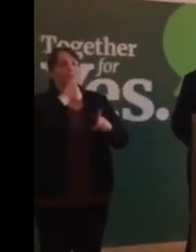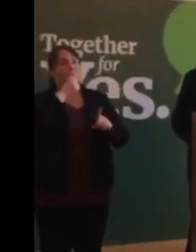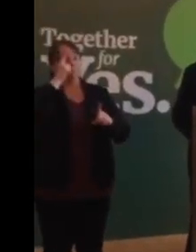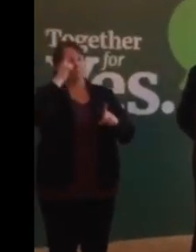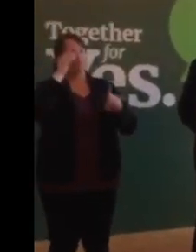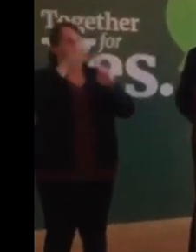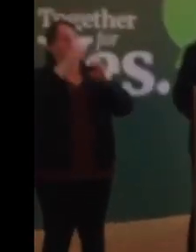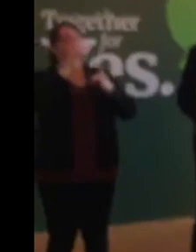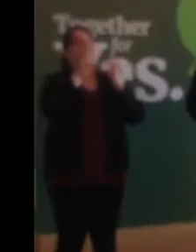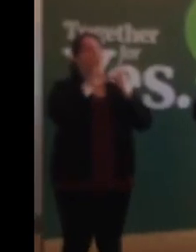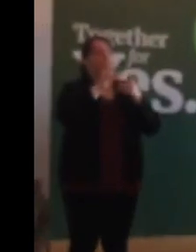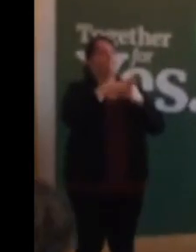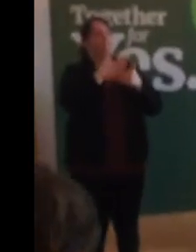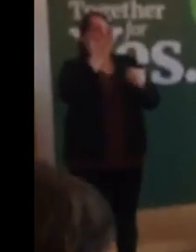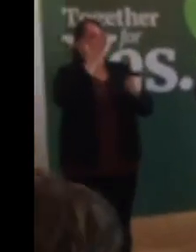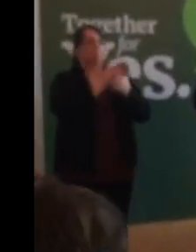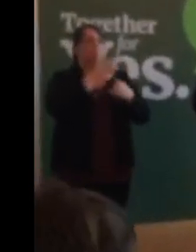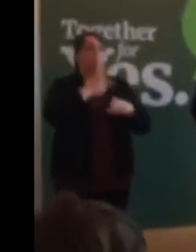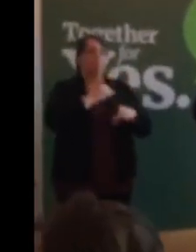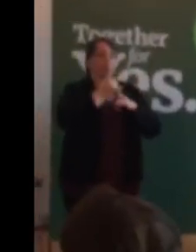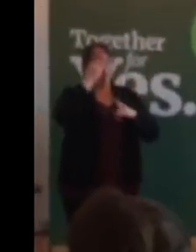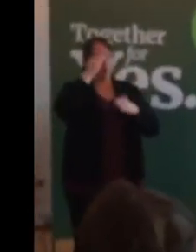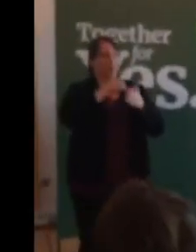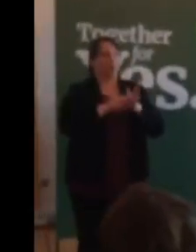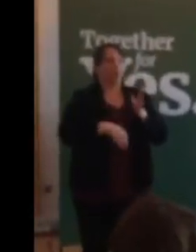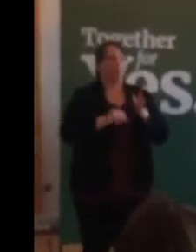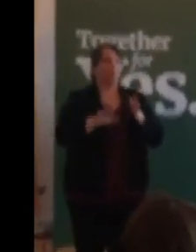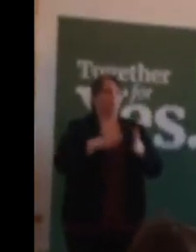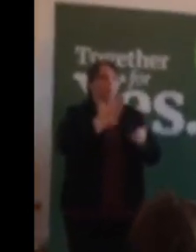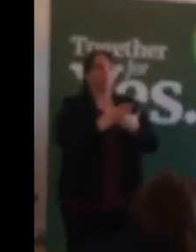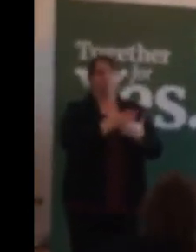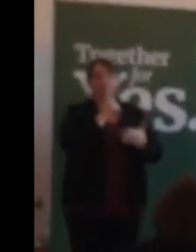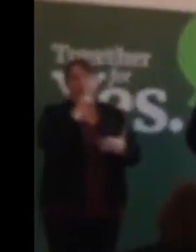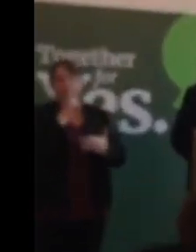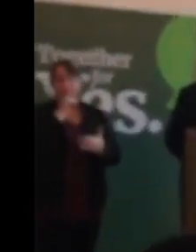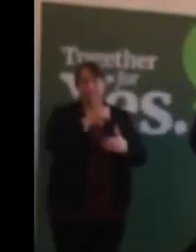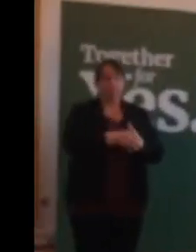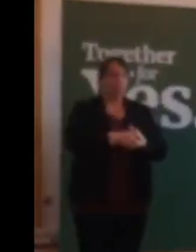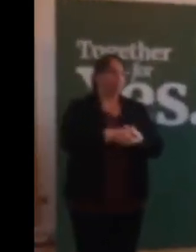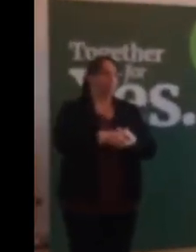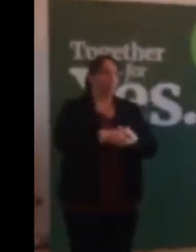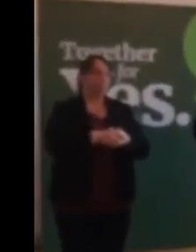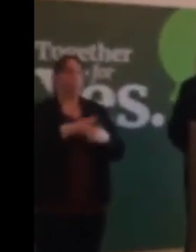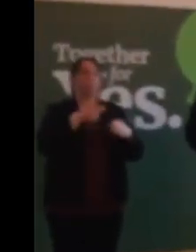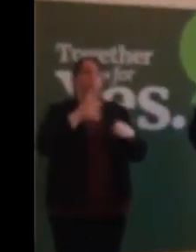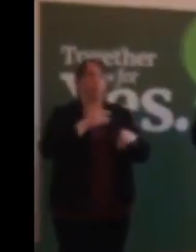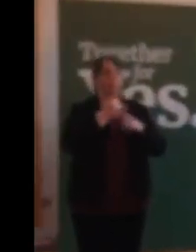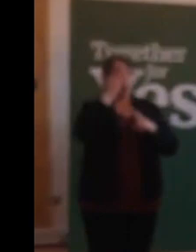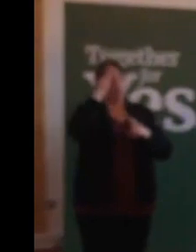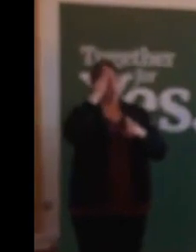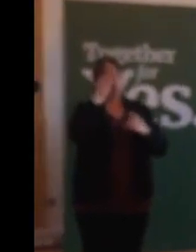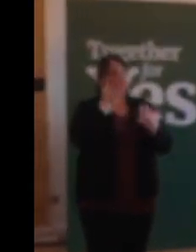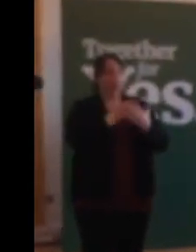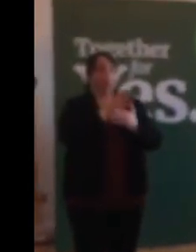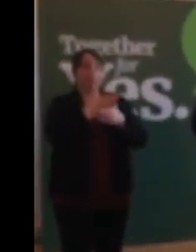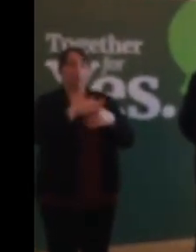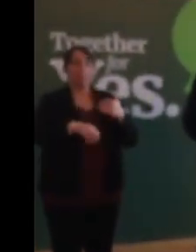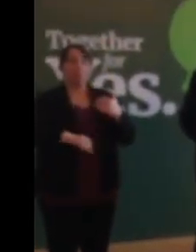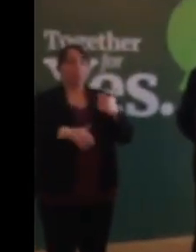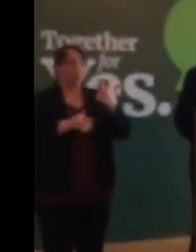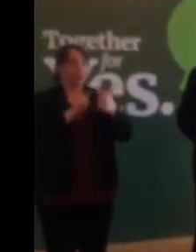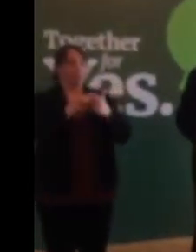which was to prevent women in Ireland having abortions. Women in Ireland access abortion in one of two ways today.